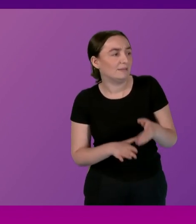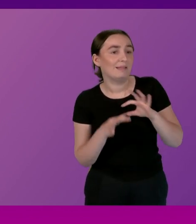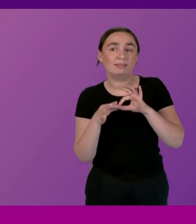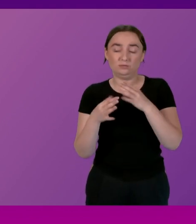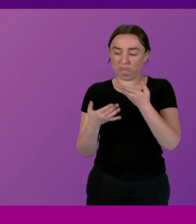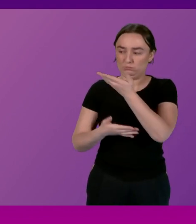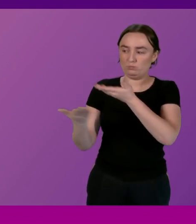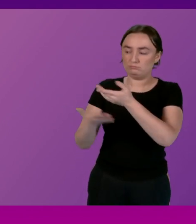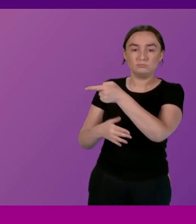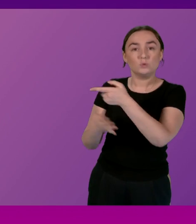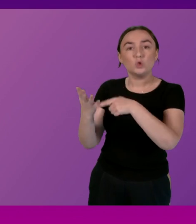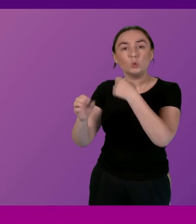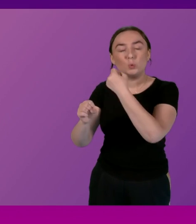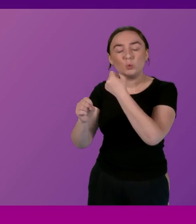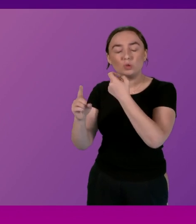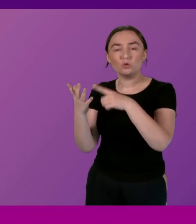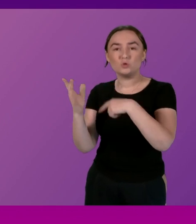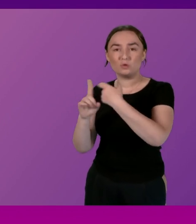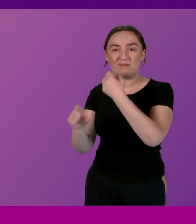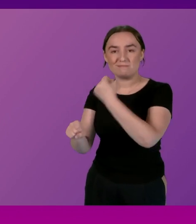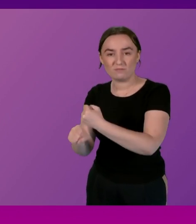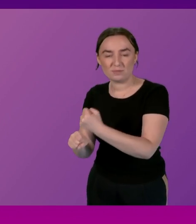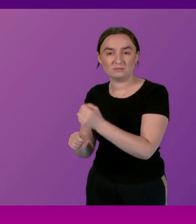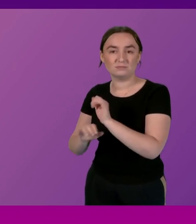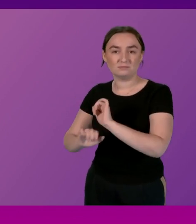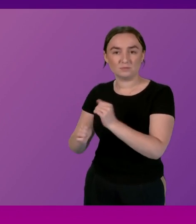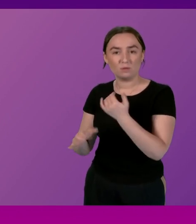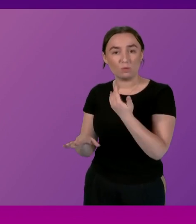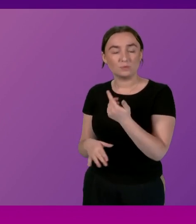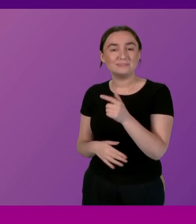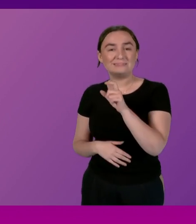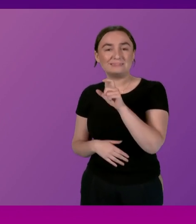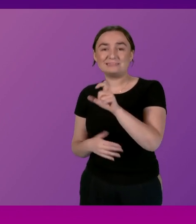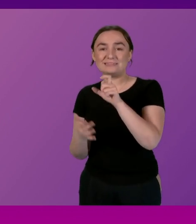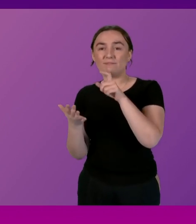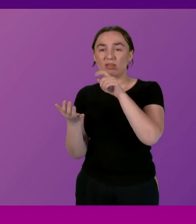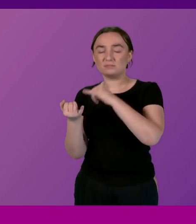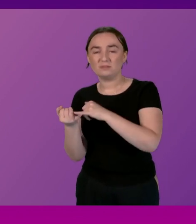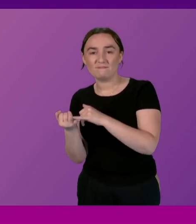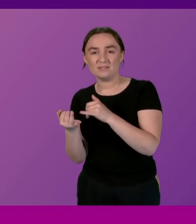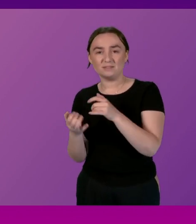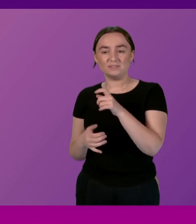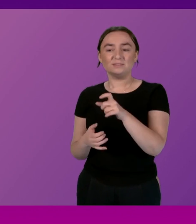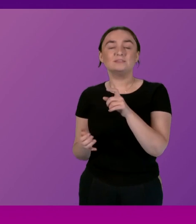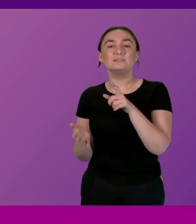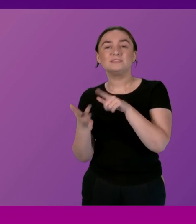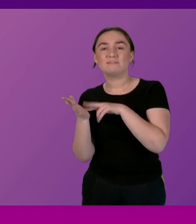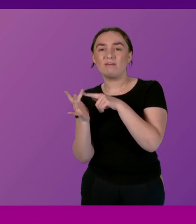any guidance on the role of civil servants working in the devolved administrations regarding the delivery of manifesto commitments